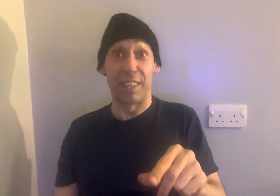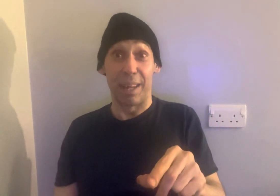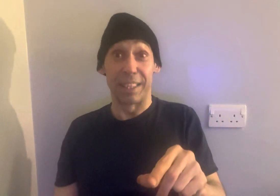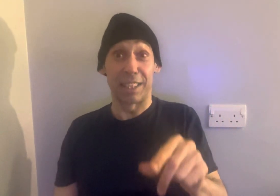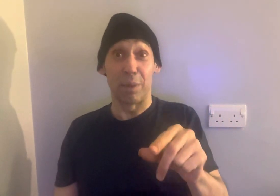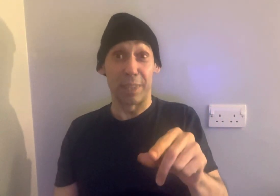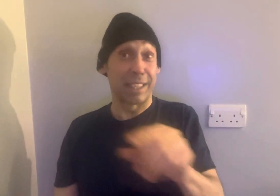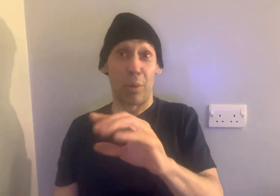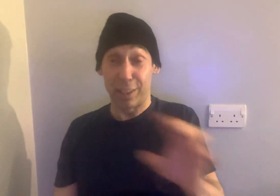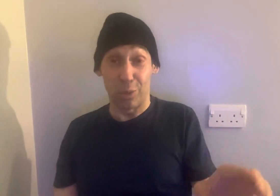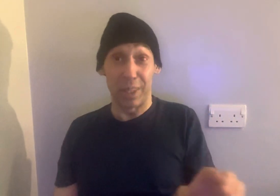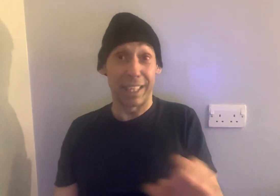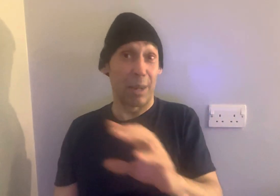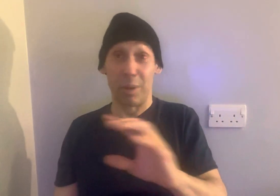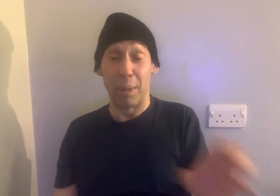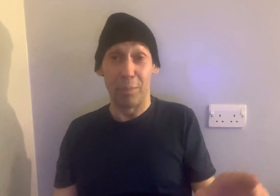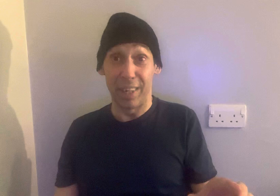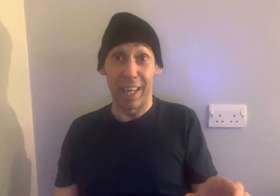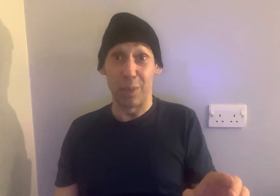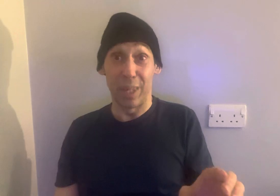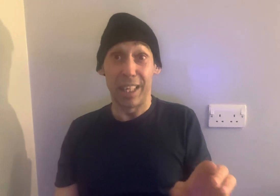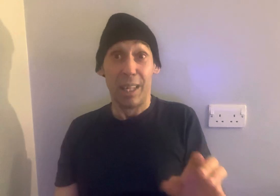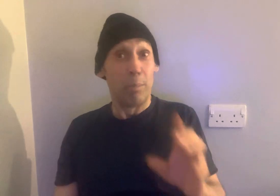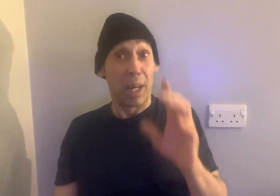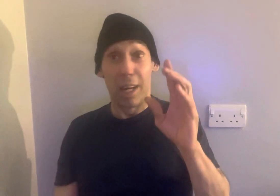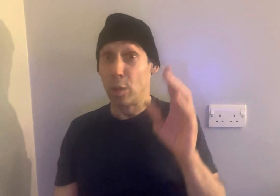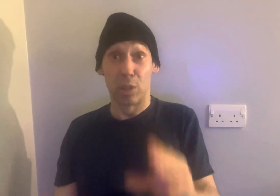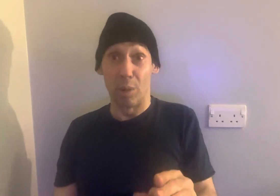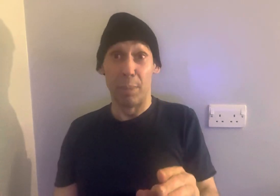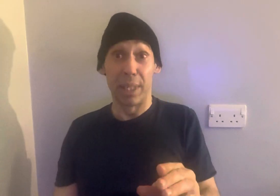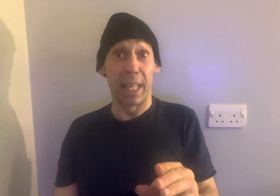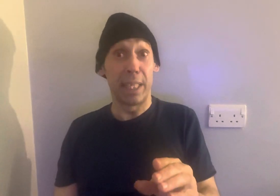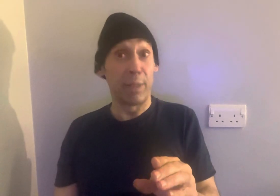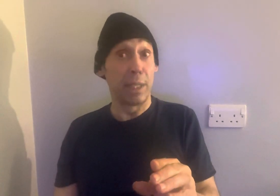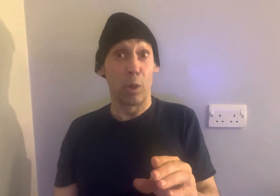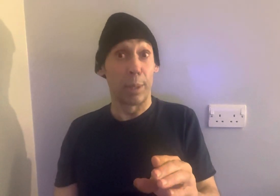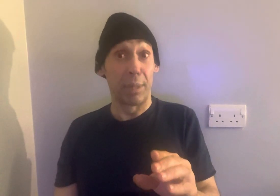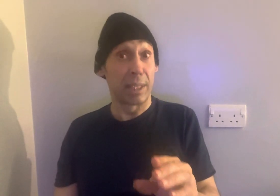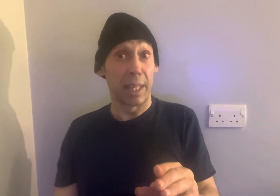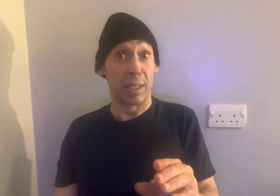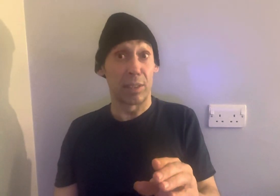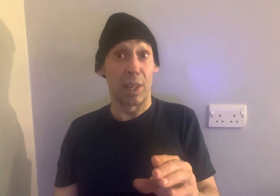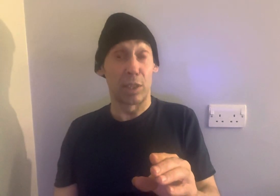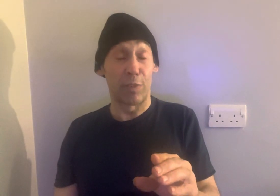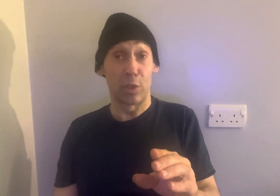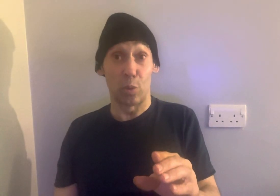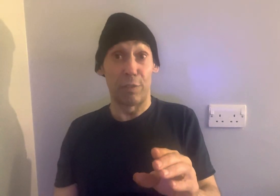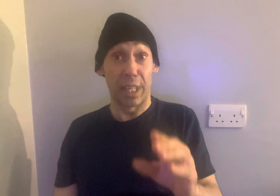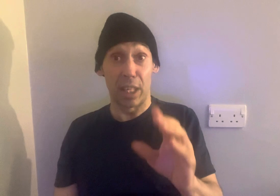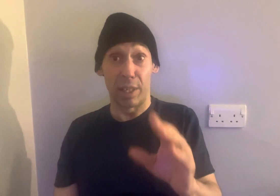That's how I saw it. That's how I remember it anyway. But I also remember that he got the biggest sentence that I first saw for that kind